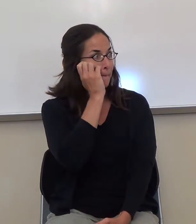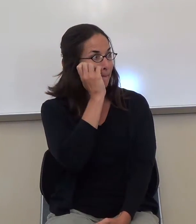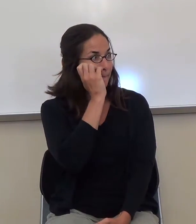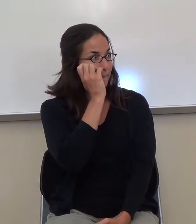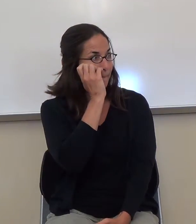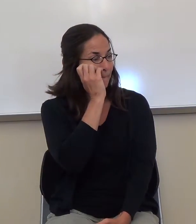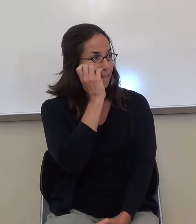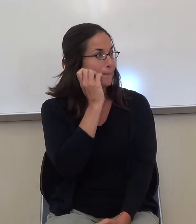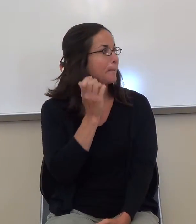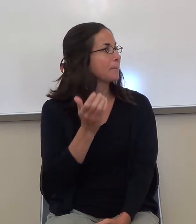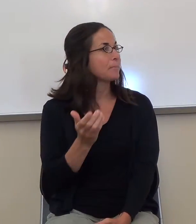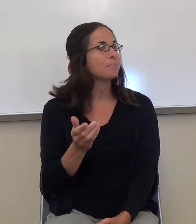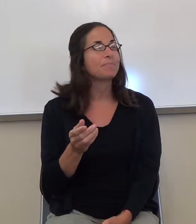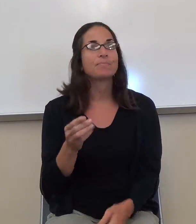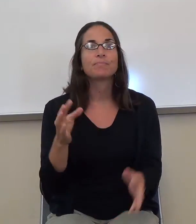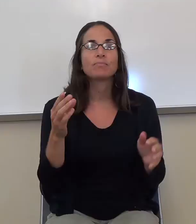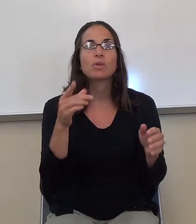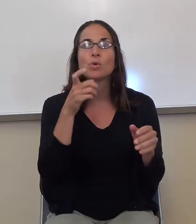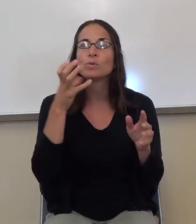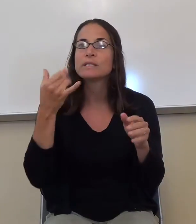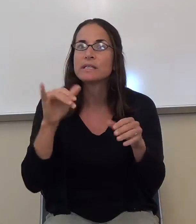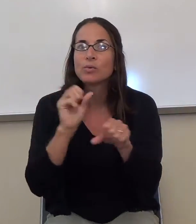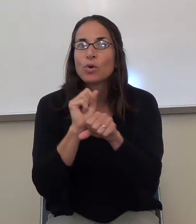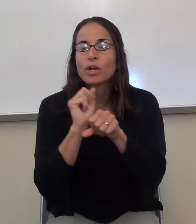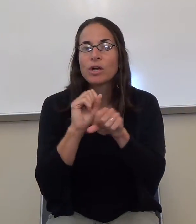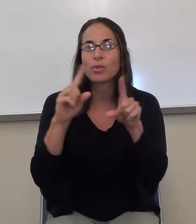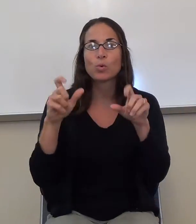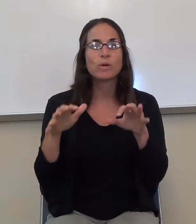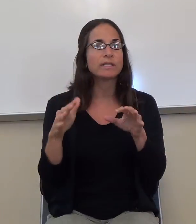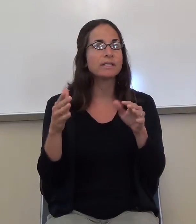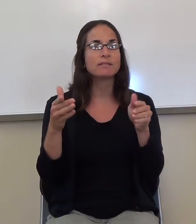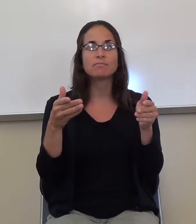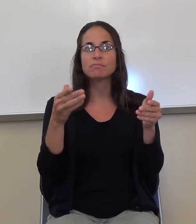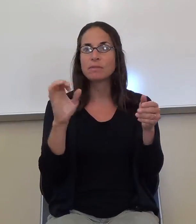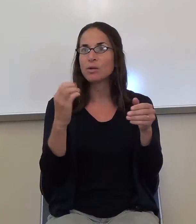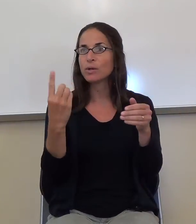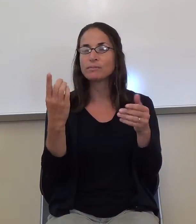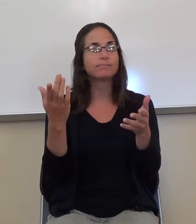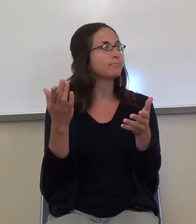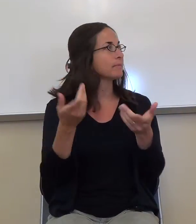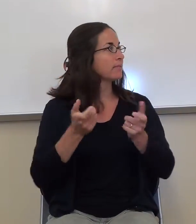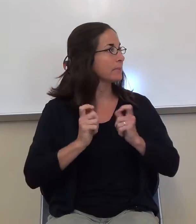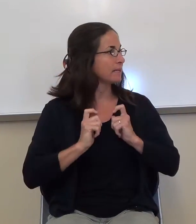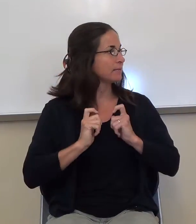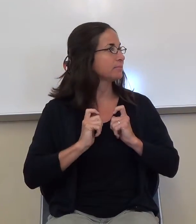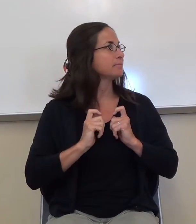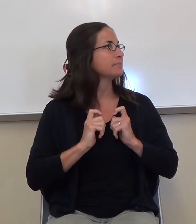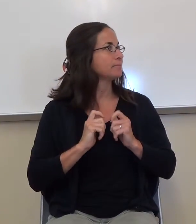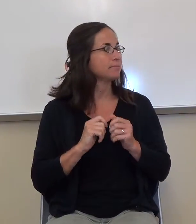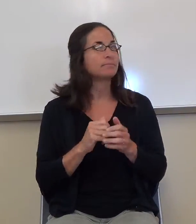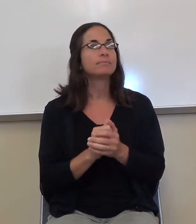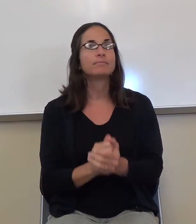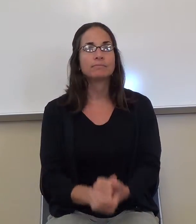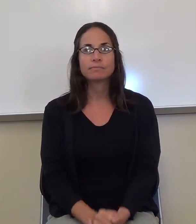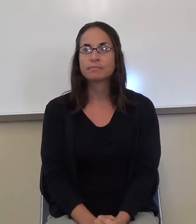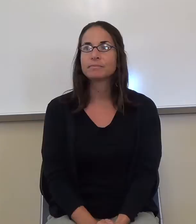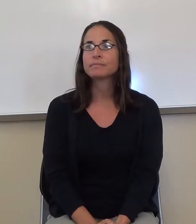Let's finish this up. Anyone still working on it, let's finish it up and turn it in because we need to, there's a lot of stuff we need to do today.